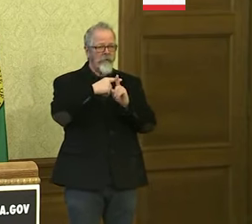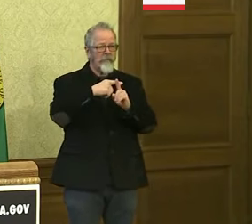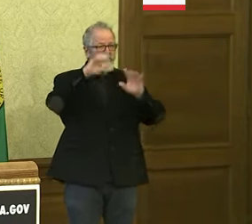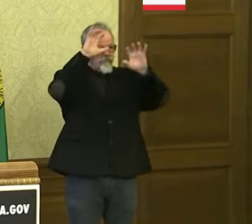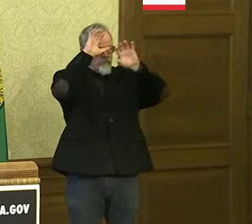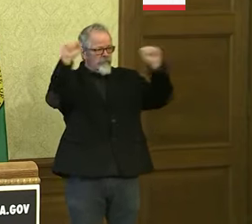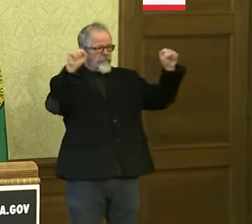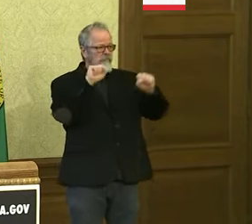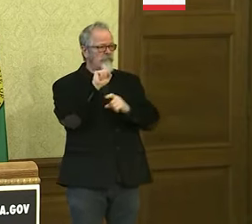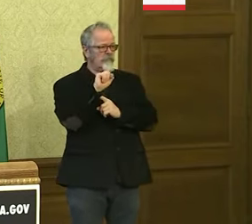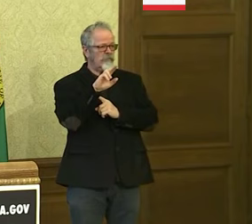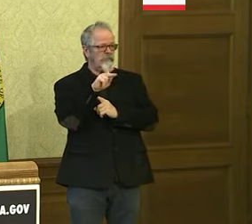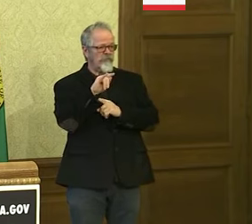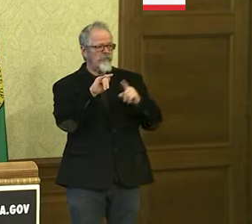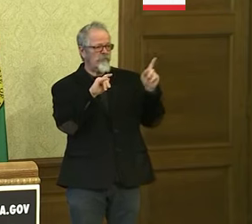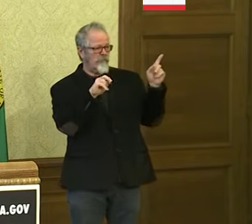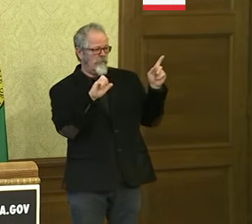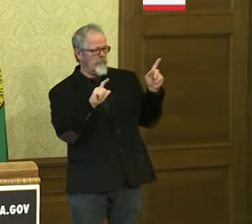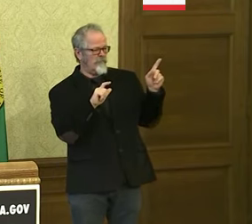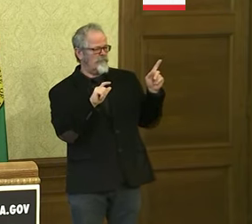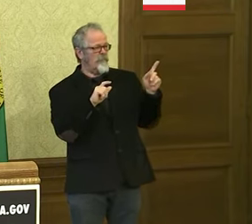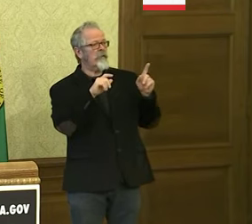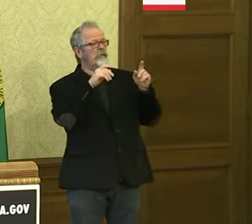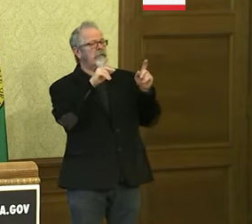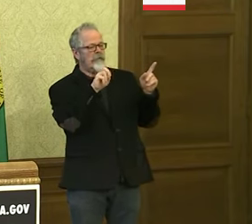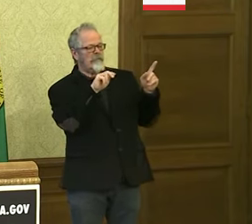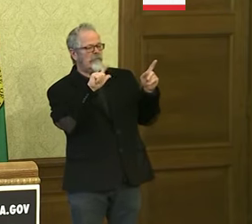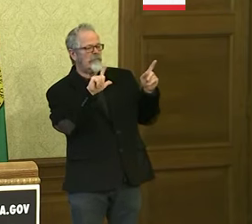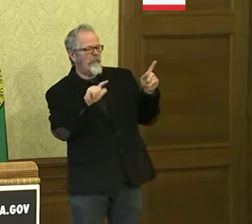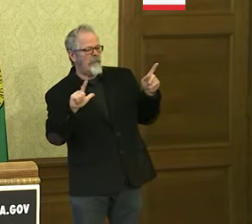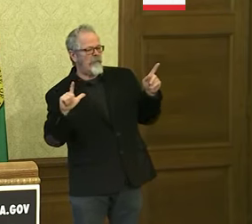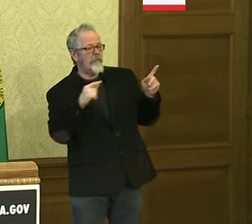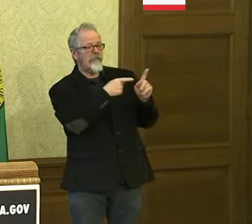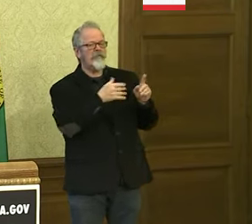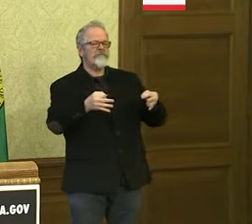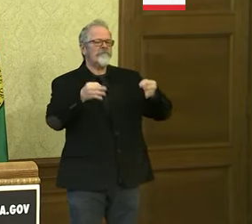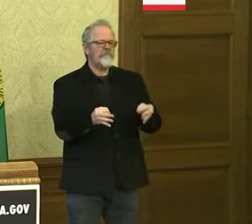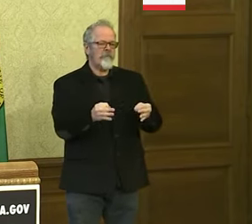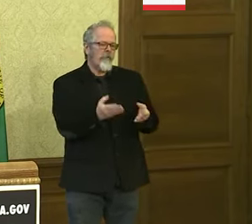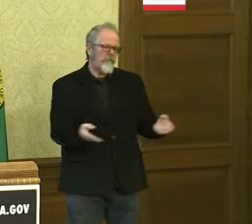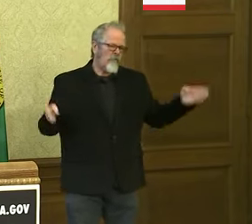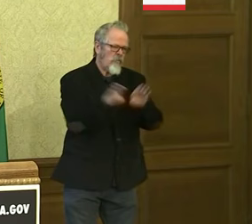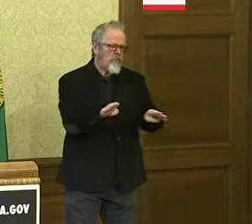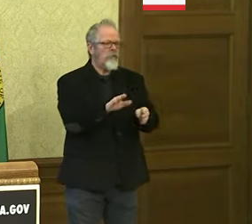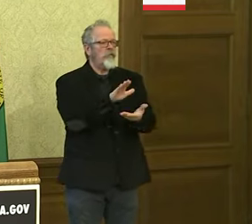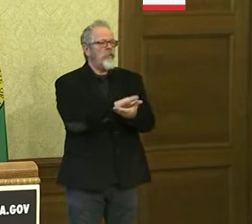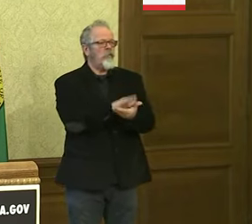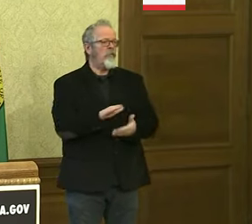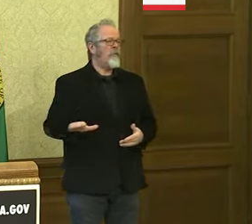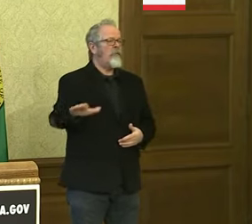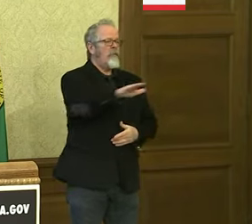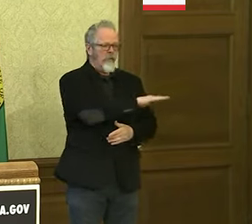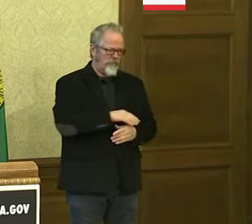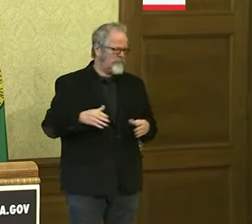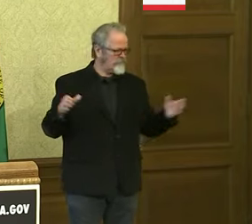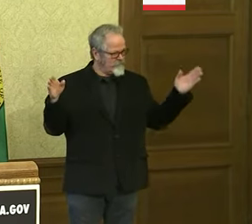-12 education statewide in our early efforts to flatten the curve of this virus.